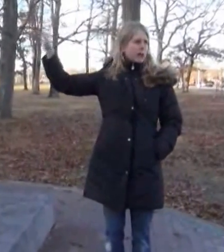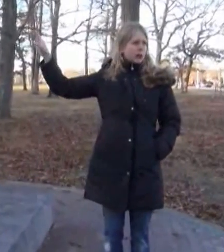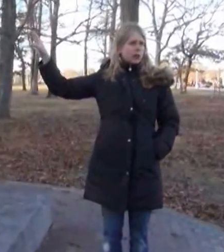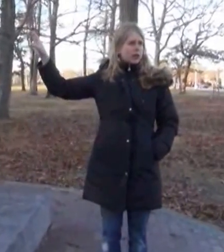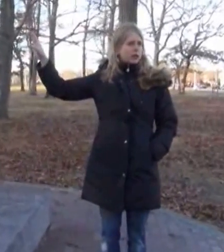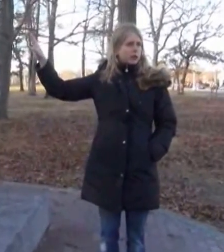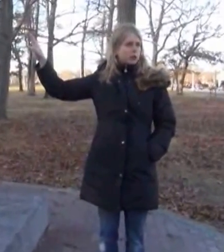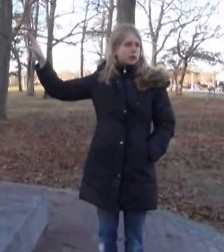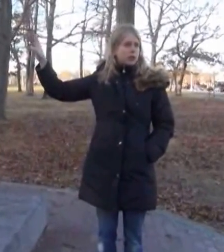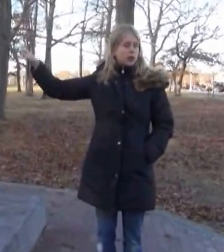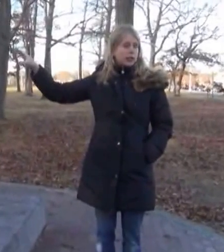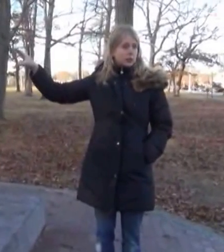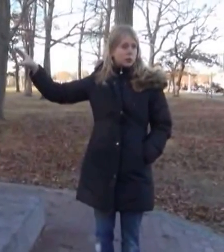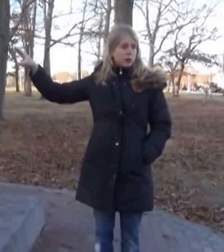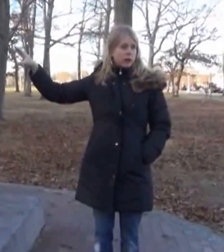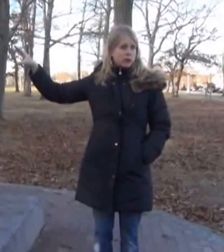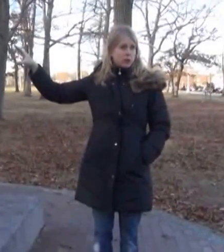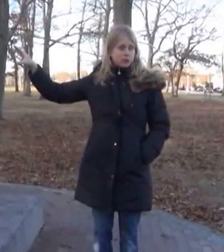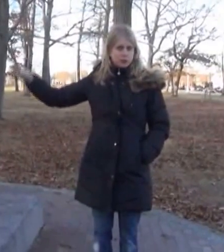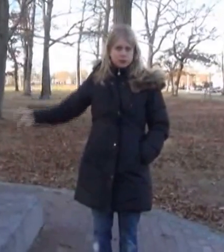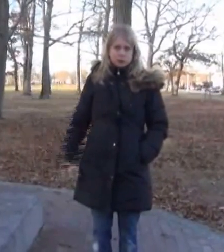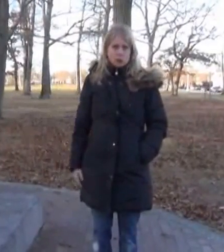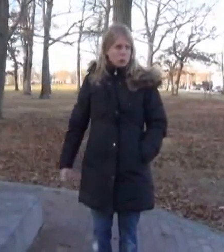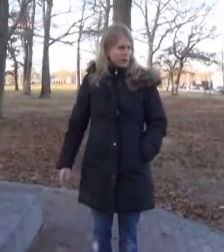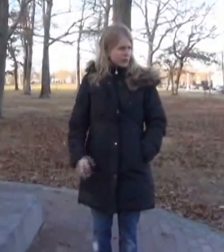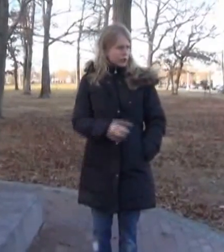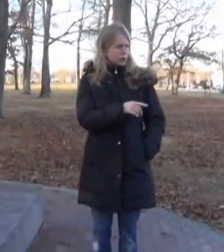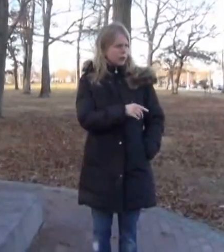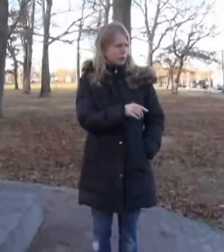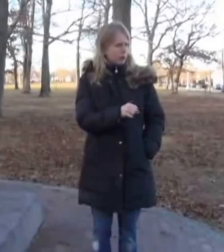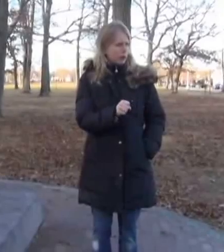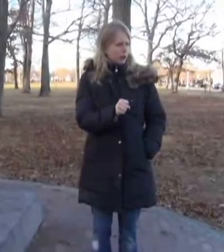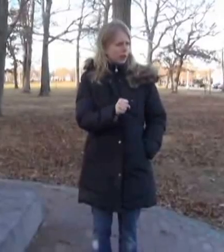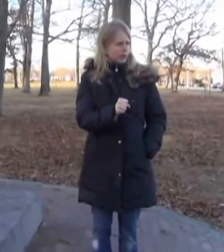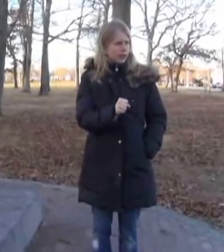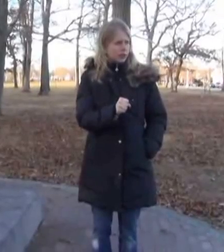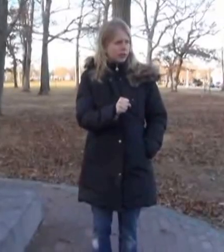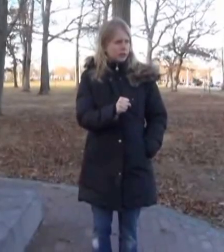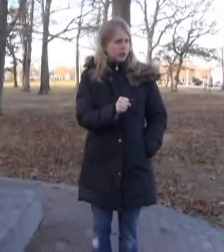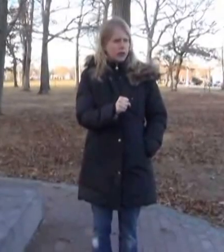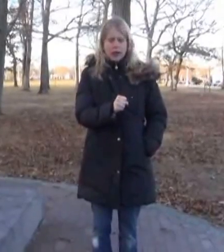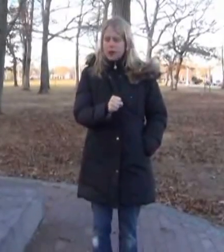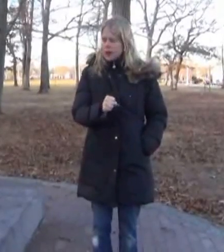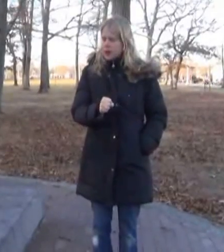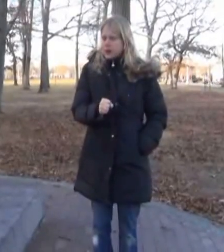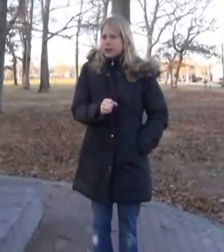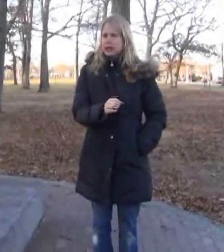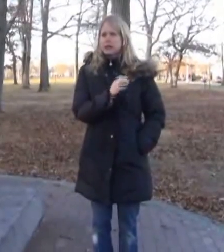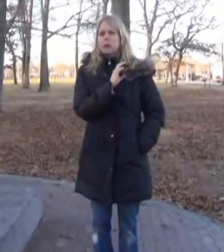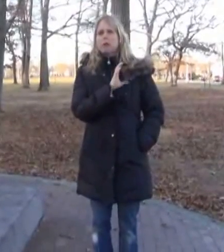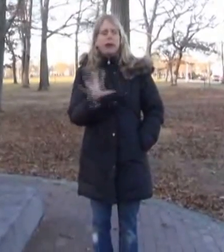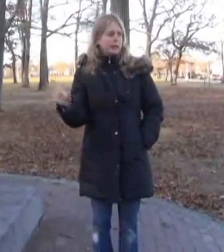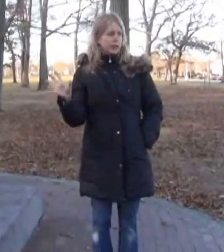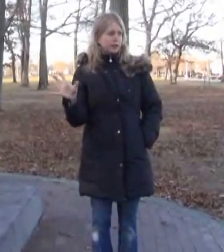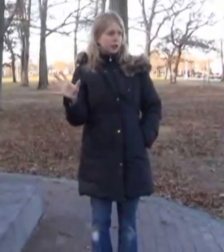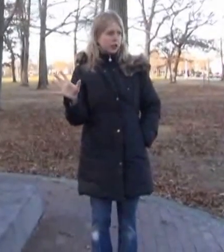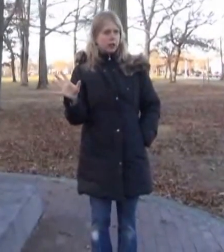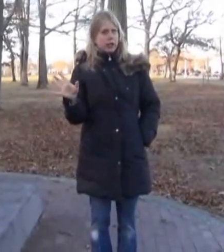Peter London, who is an art history professor. Did you ever meet Peter London? don't think so. He's an amazing visionary.